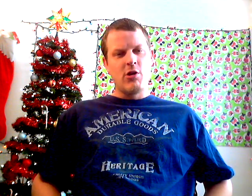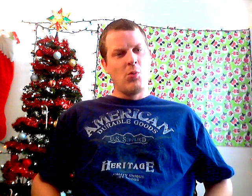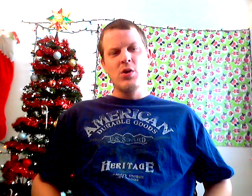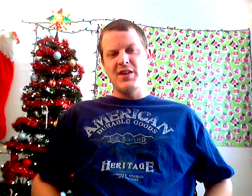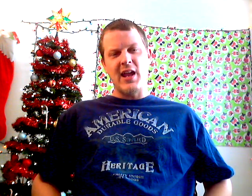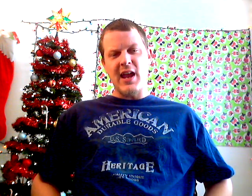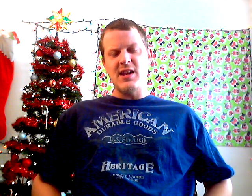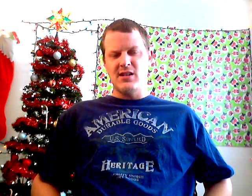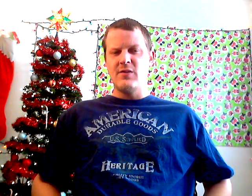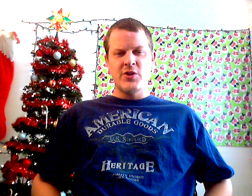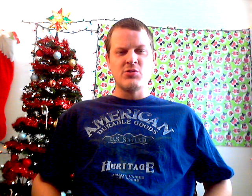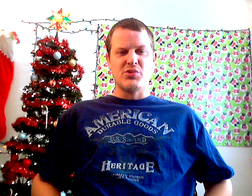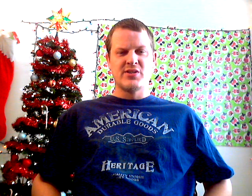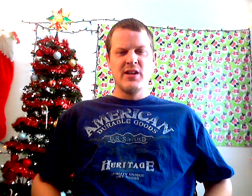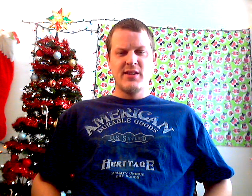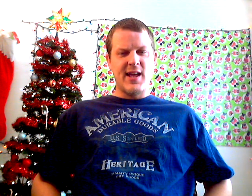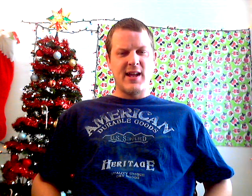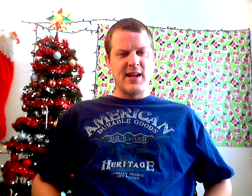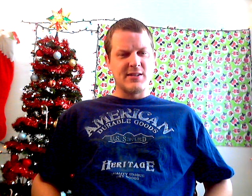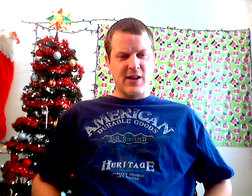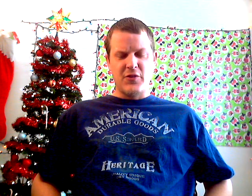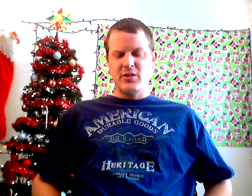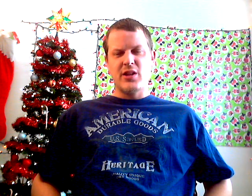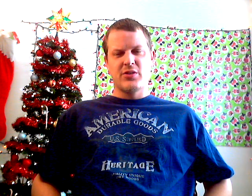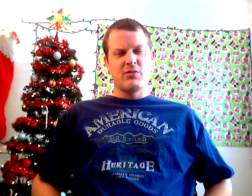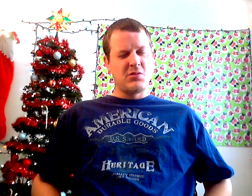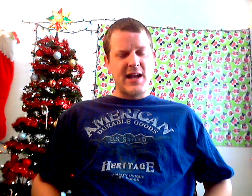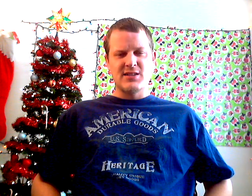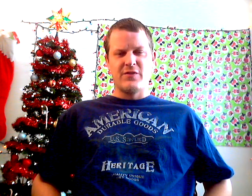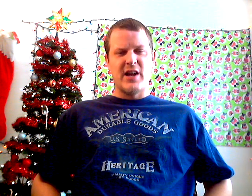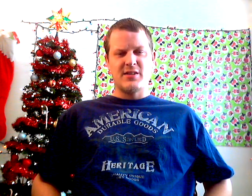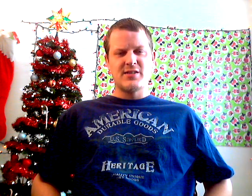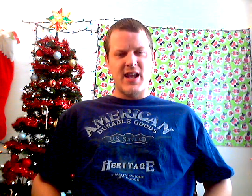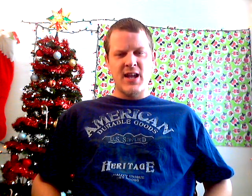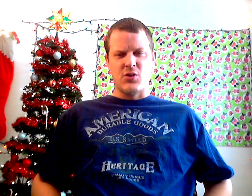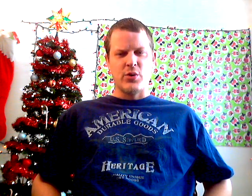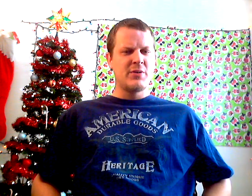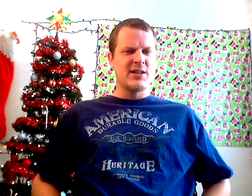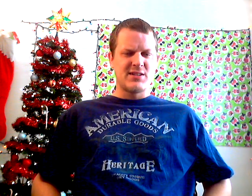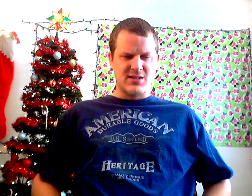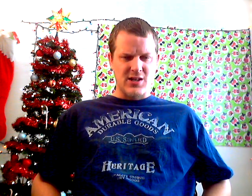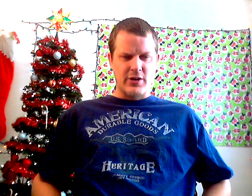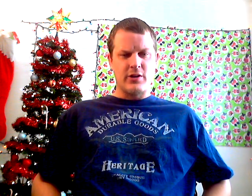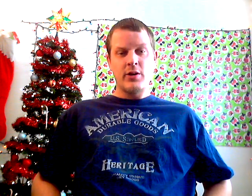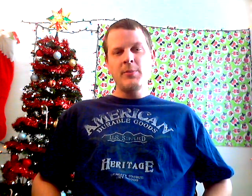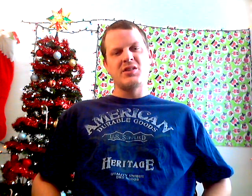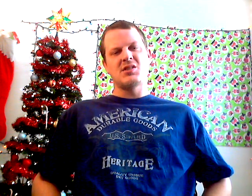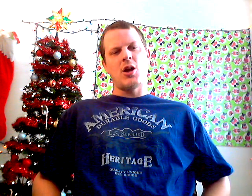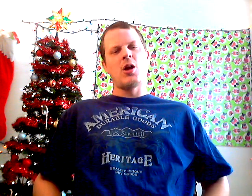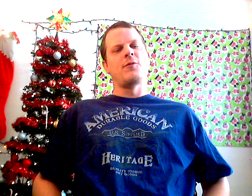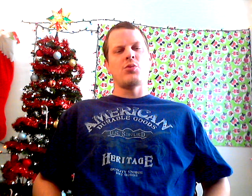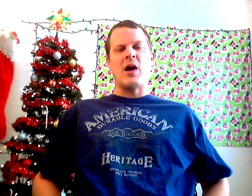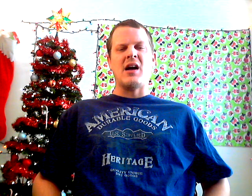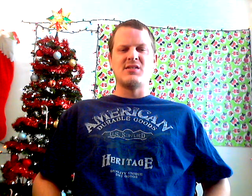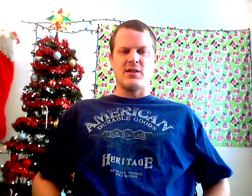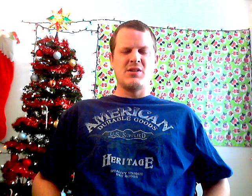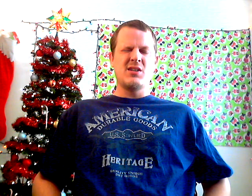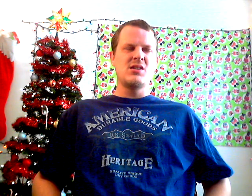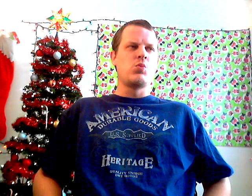there are more than eight individuals that I could definitely classify in this category. But let's get started here. And I'm going to start off with Ron Simmons. This is